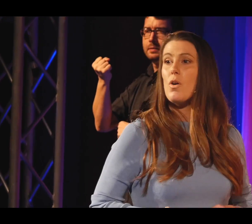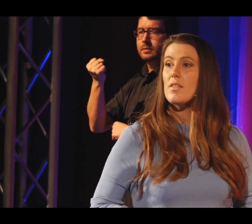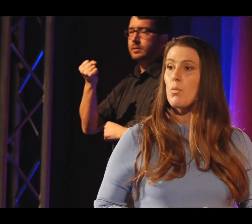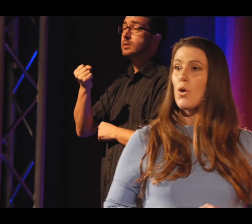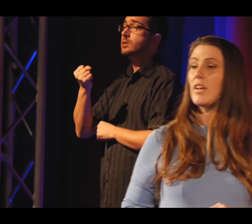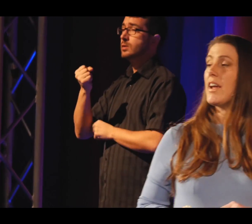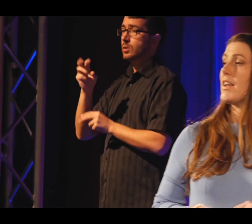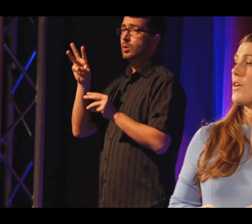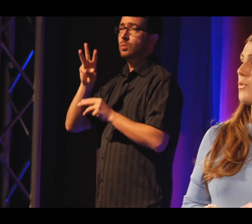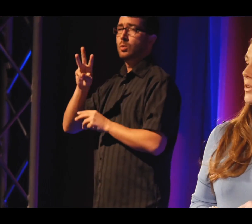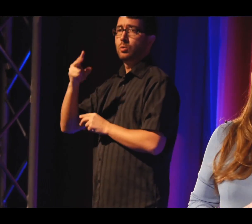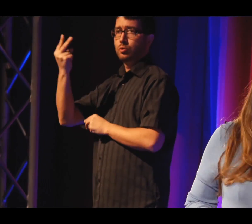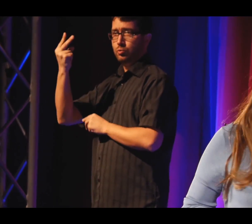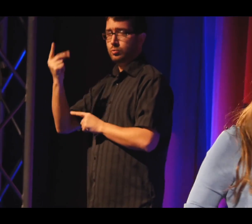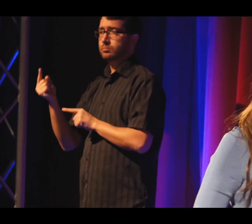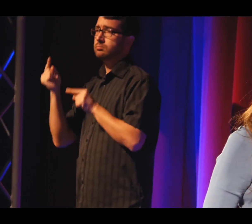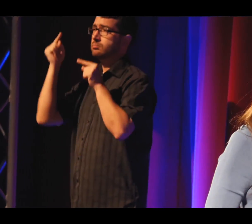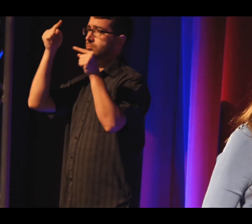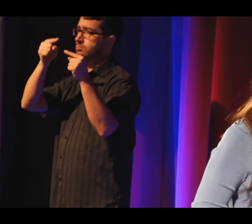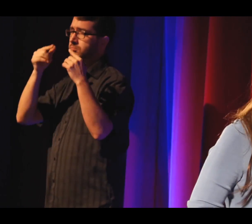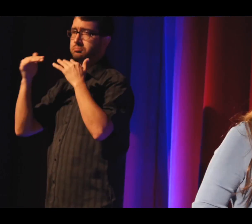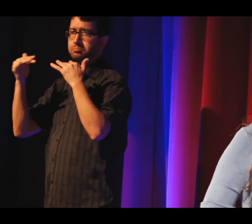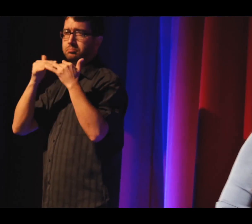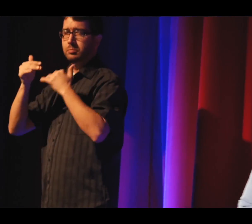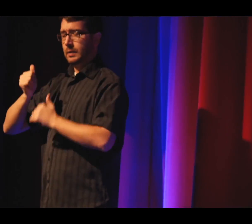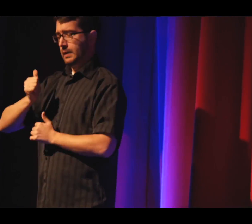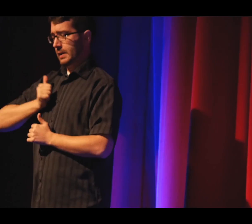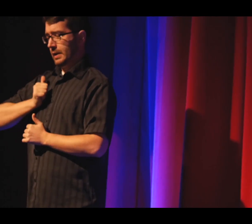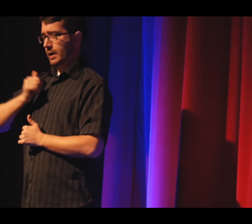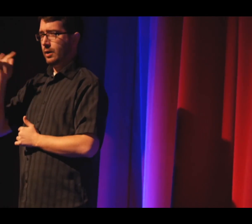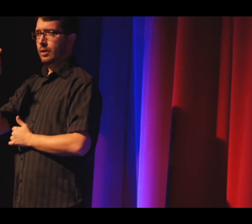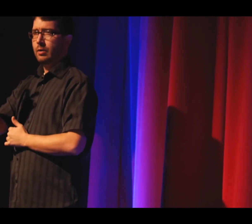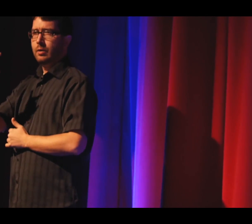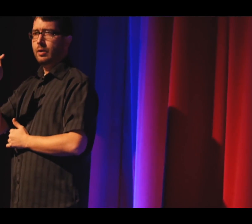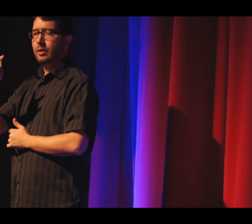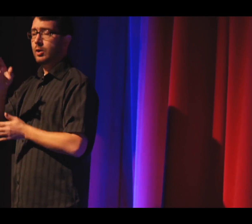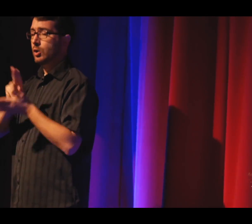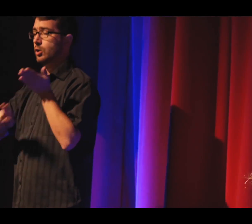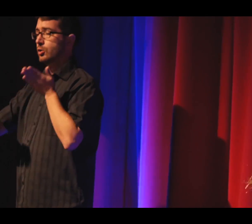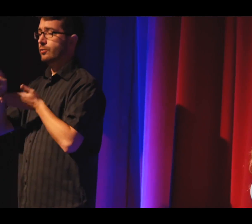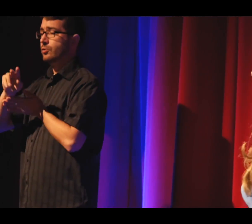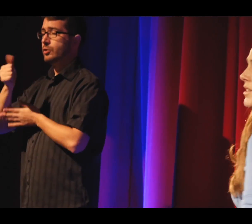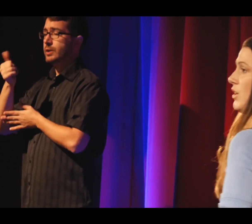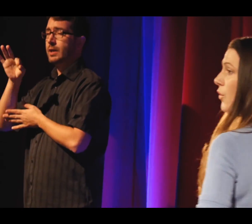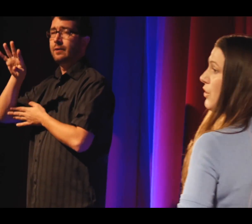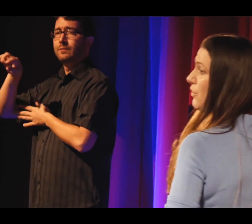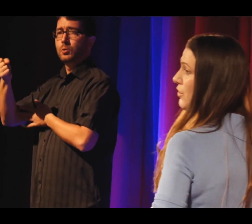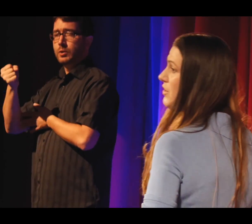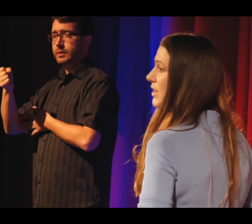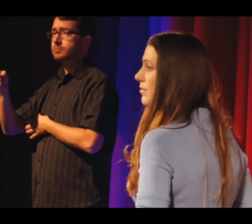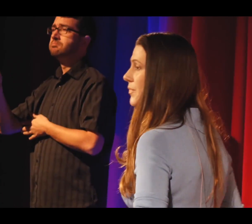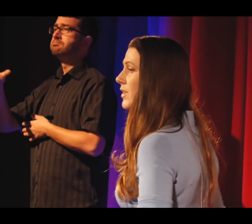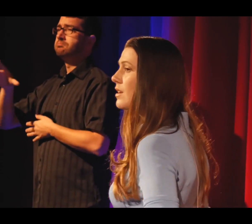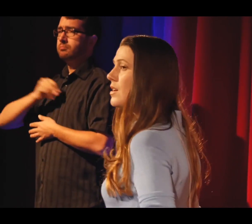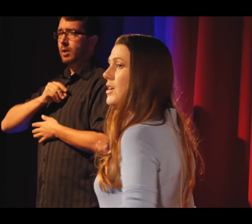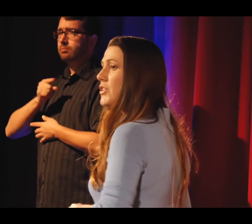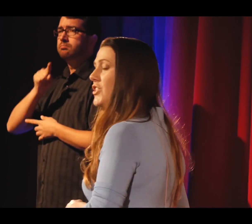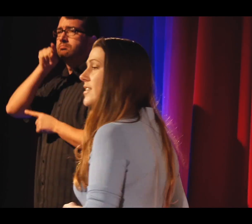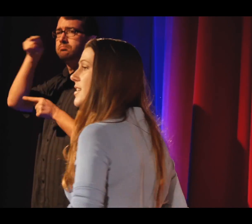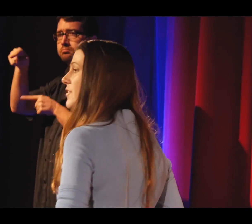Second World War in the Royal Canadian Air Force. She got accepted to university in the 40s at a time when women didn't go to university.